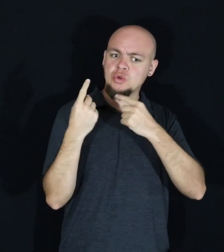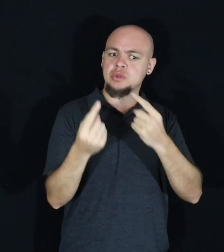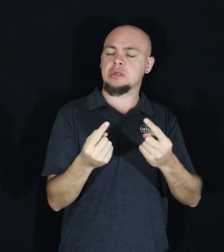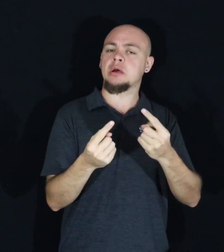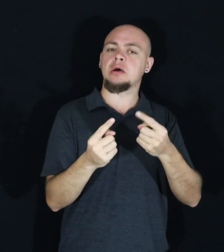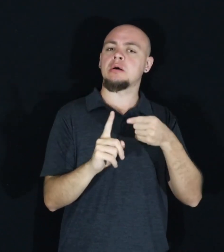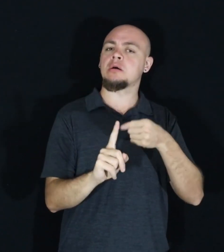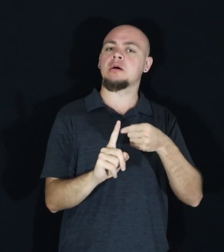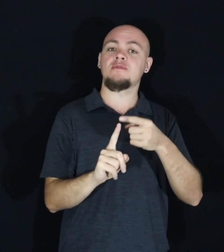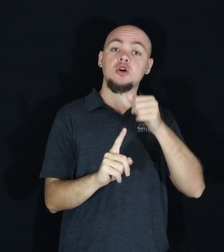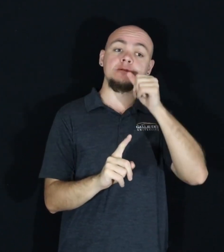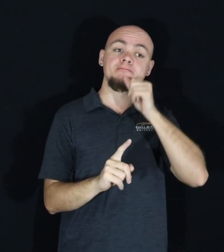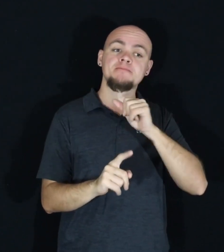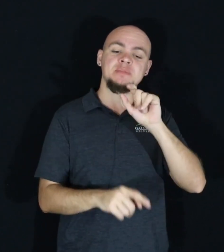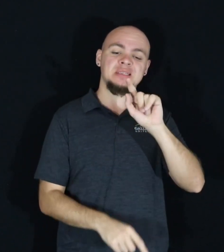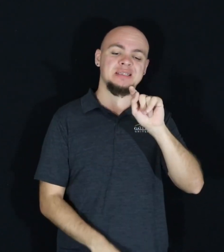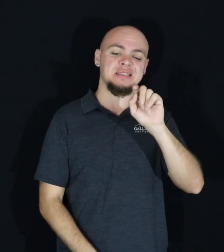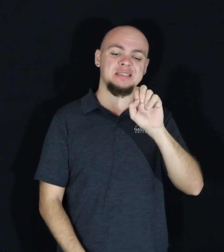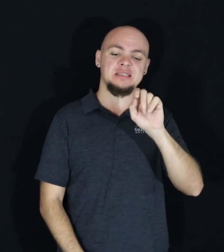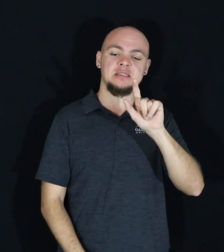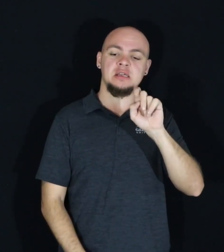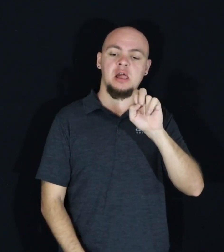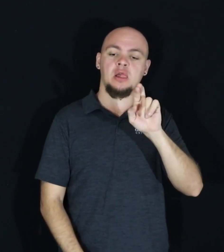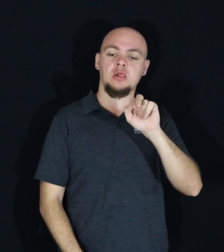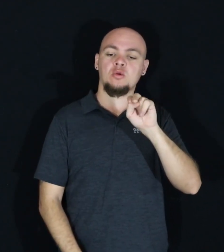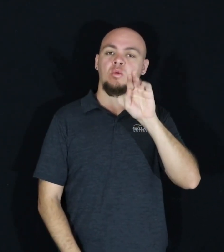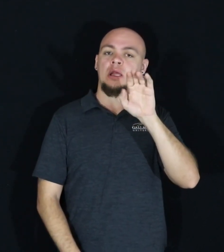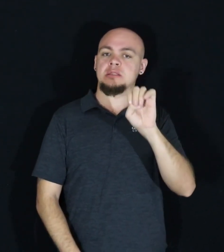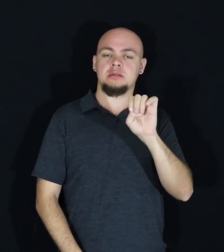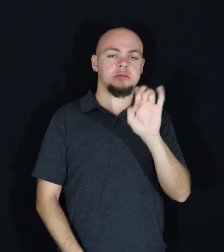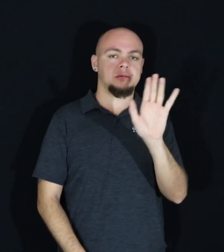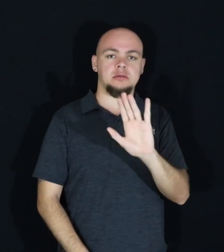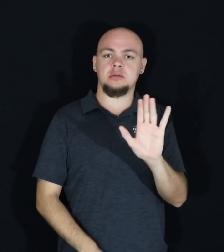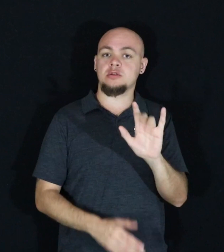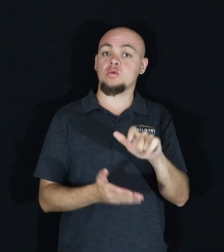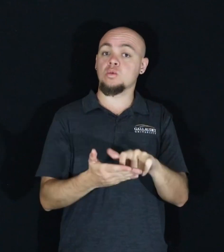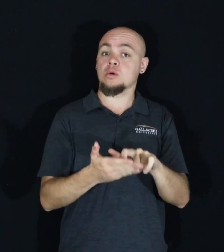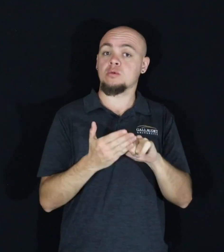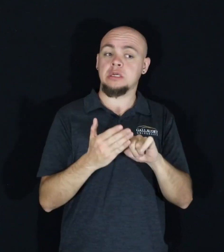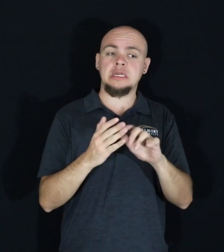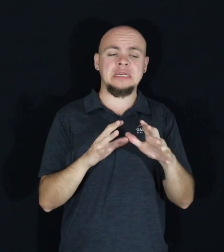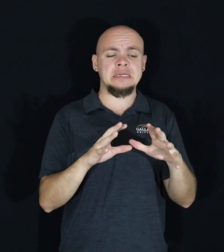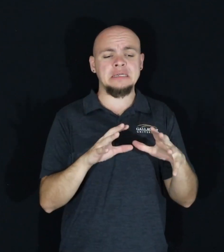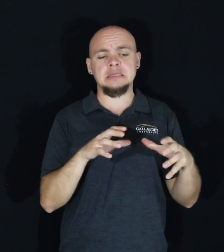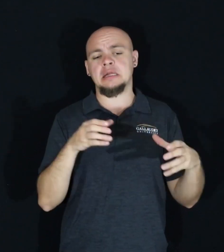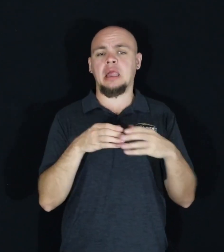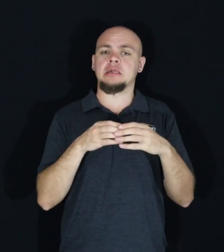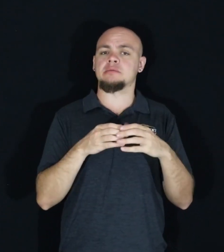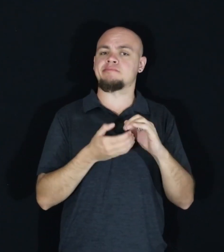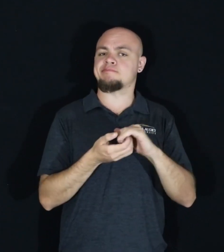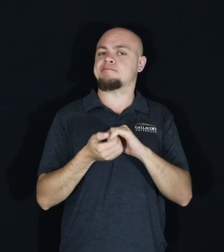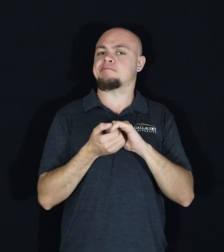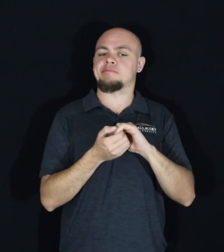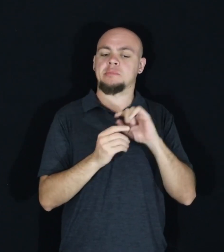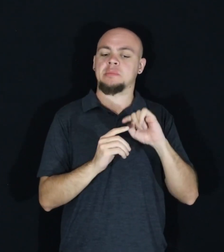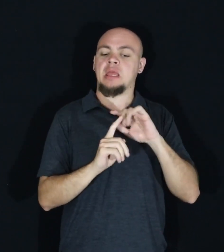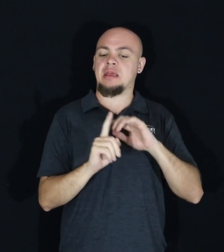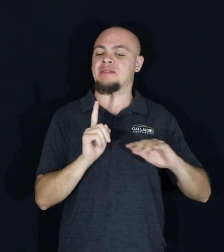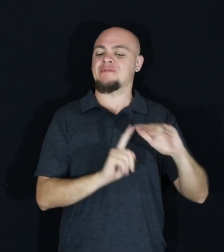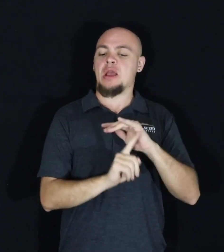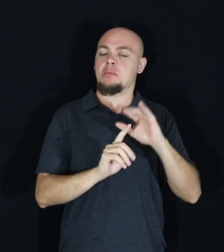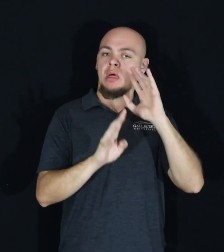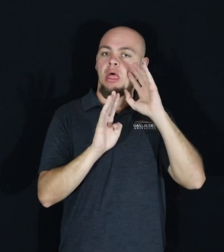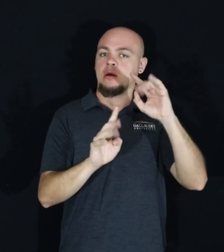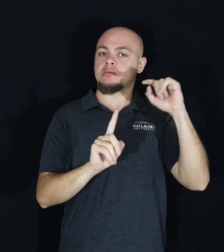about tolerance. It requires us to collectively collaborate to create environments where